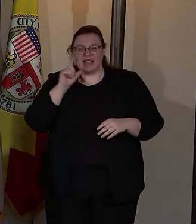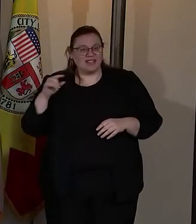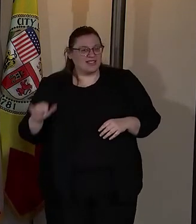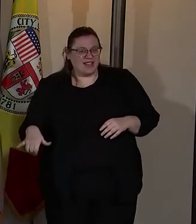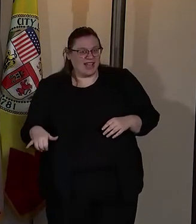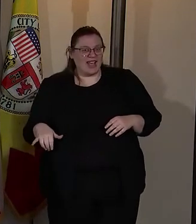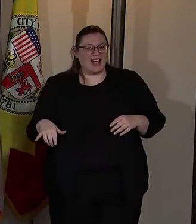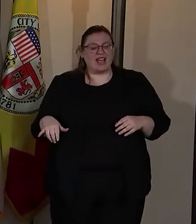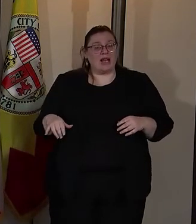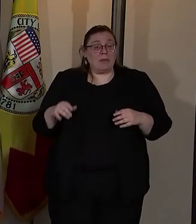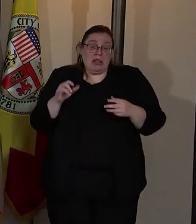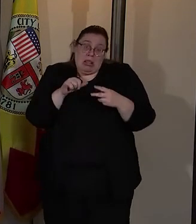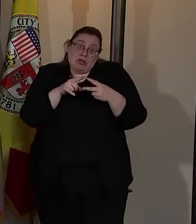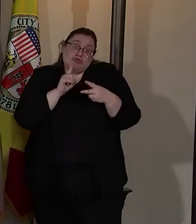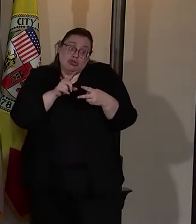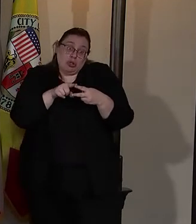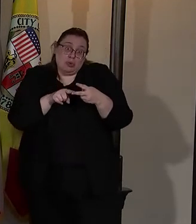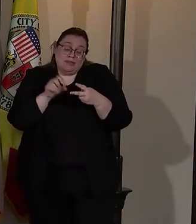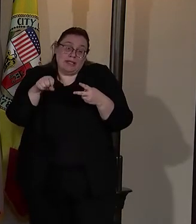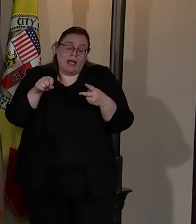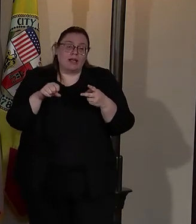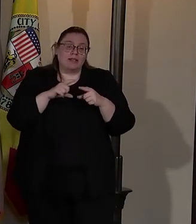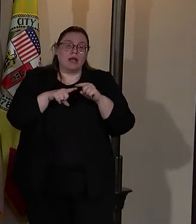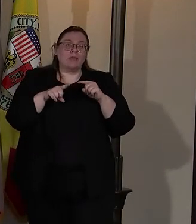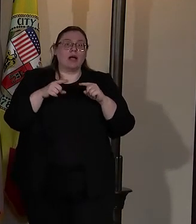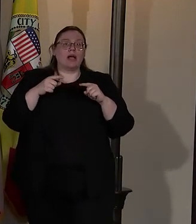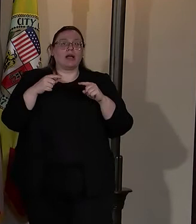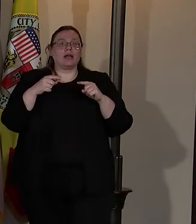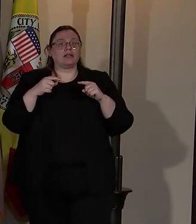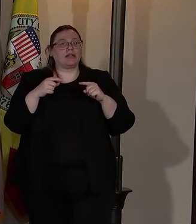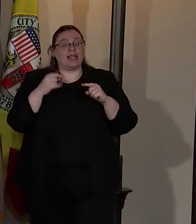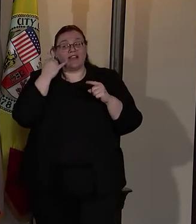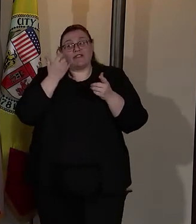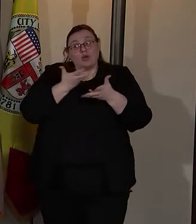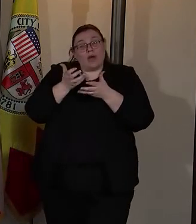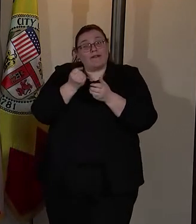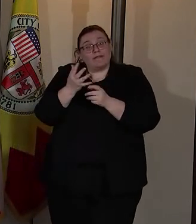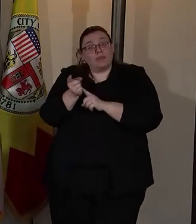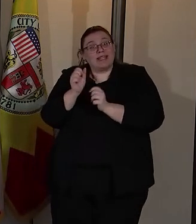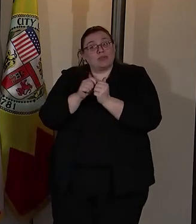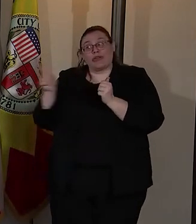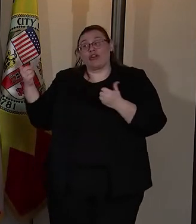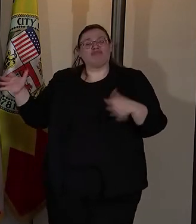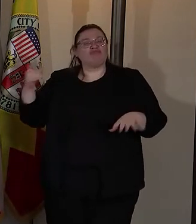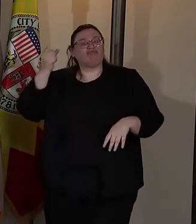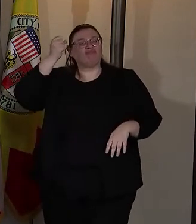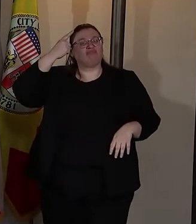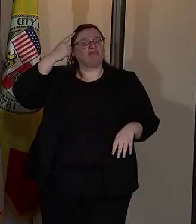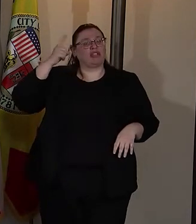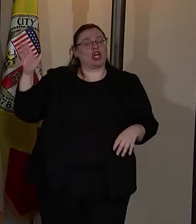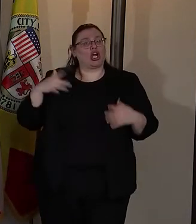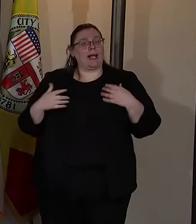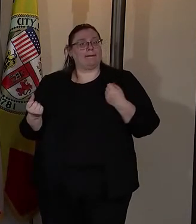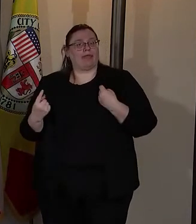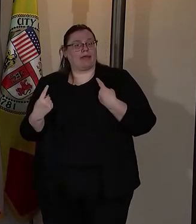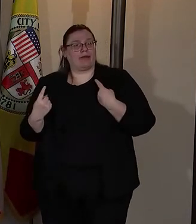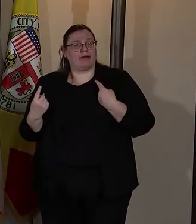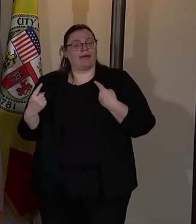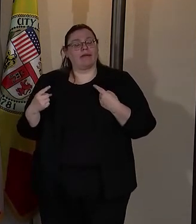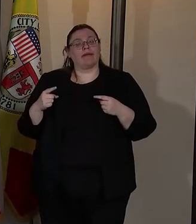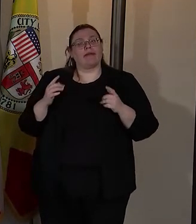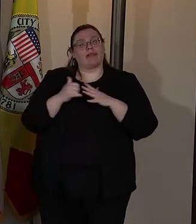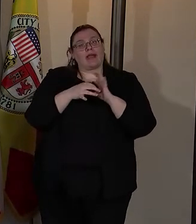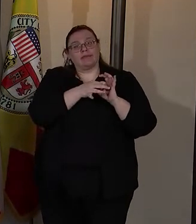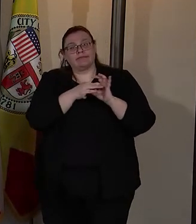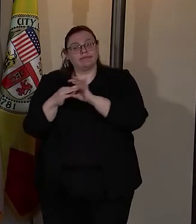circumstances are true, but you only need to spend a few moments with her to understand her empathy, how the